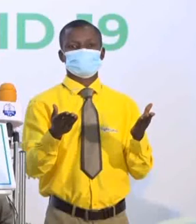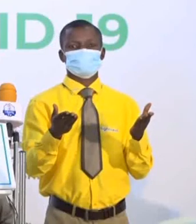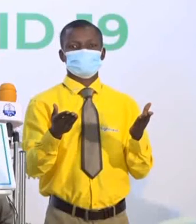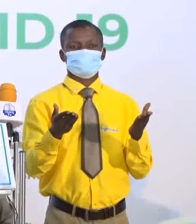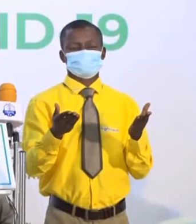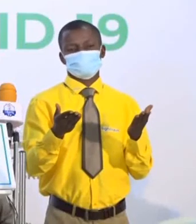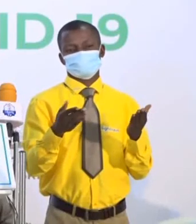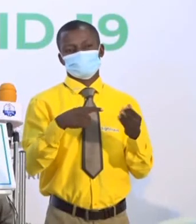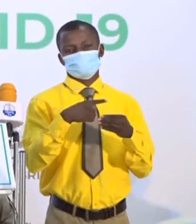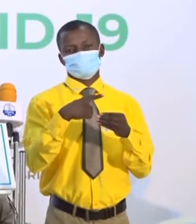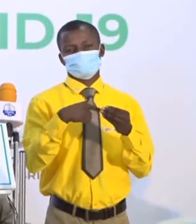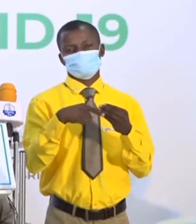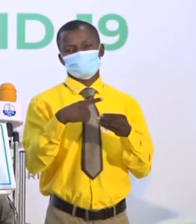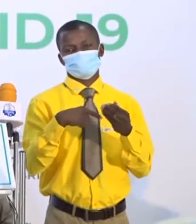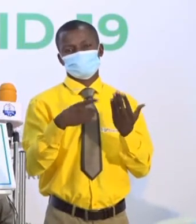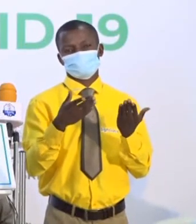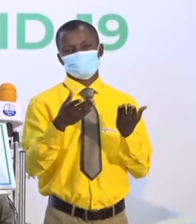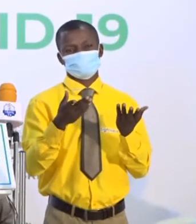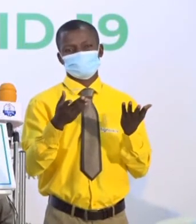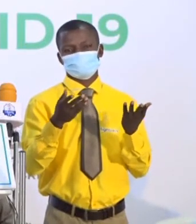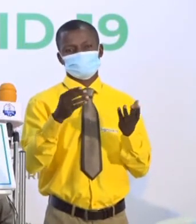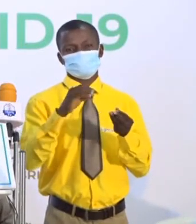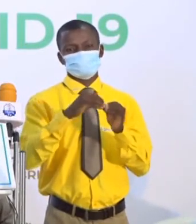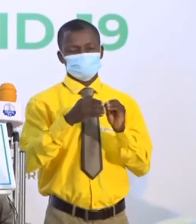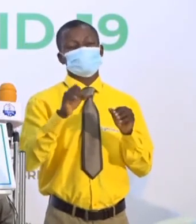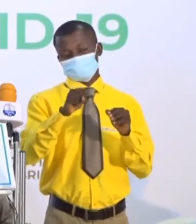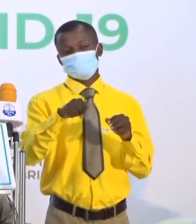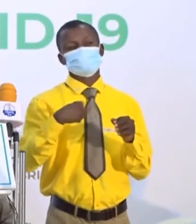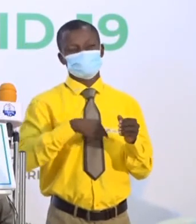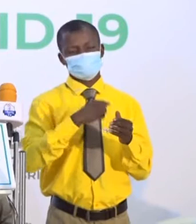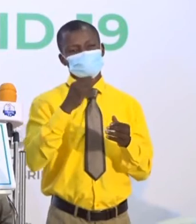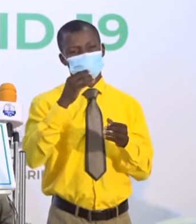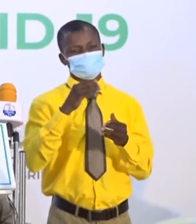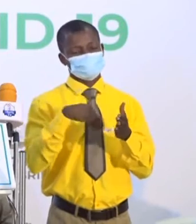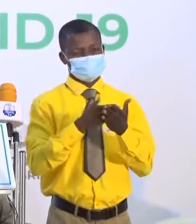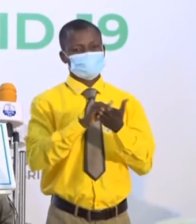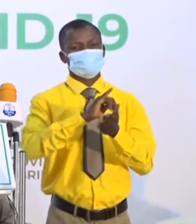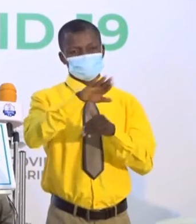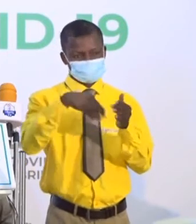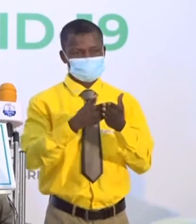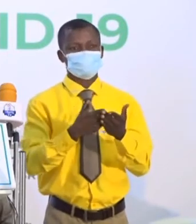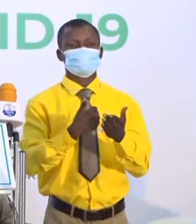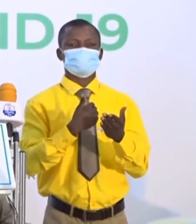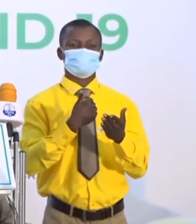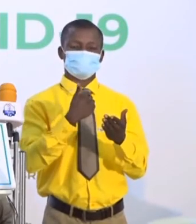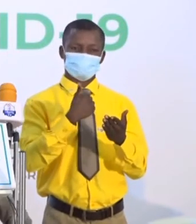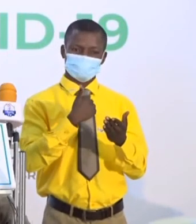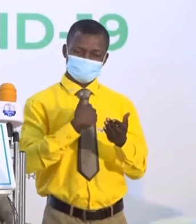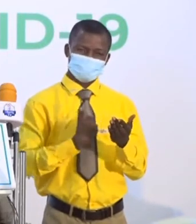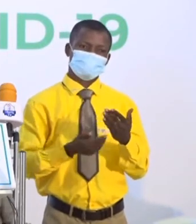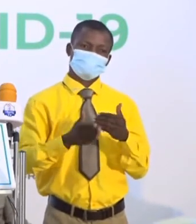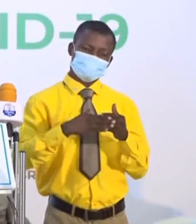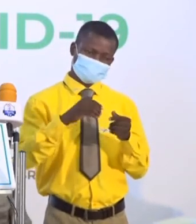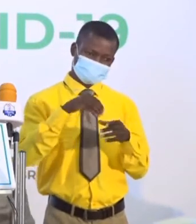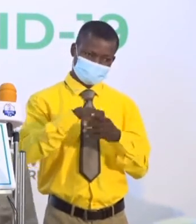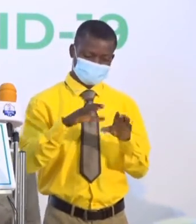The Minister of State Education, Mr. Chukwemeka Mwajoba, says some students who tested positive for the coronavirus while sitting